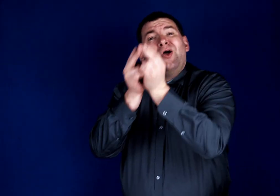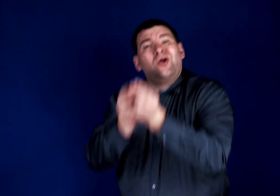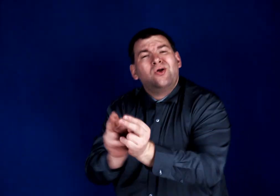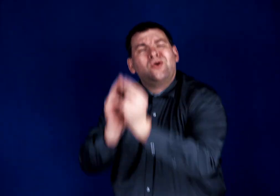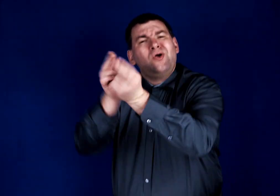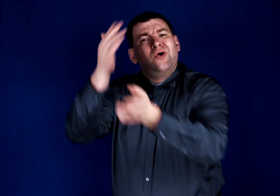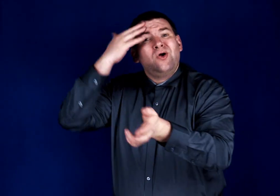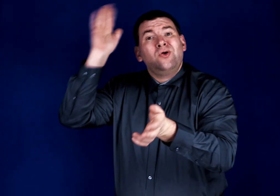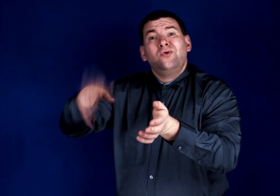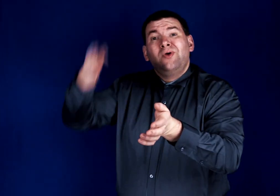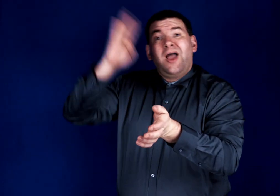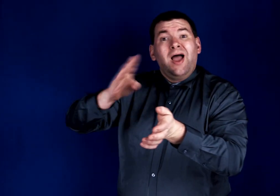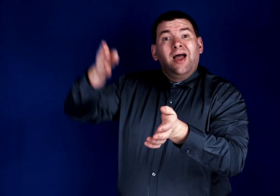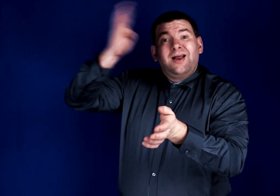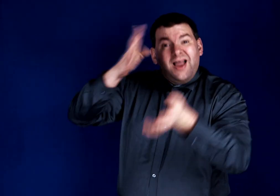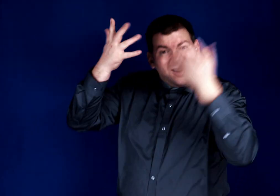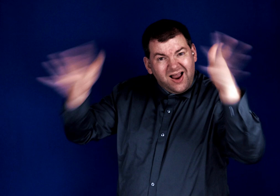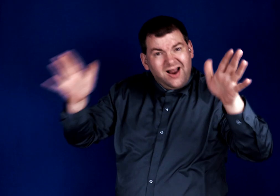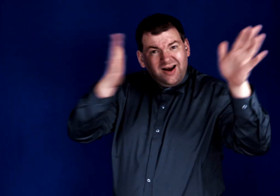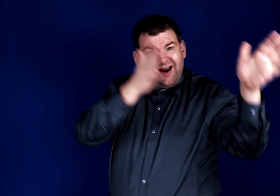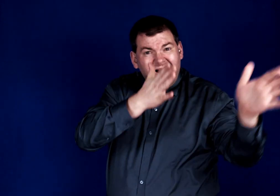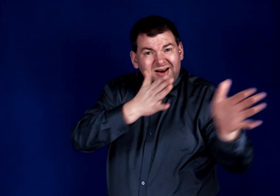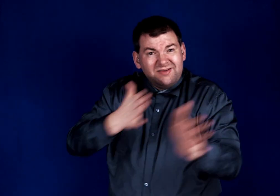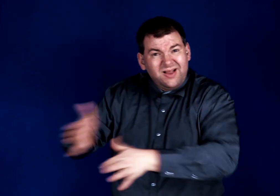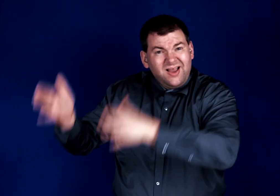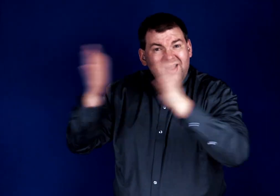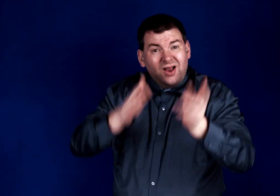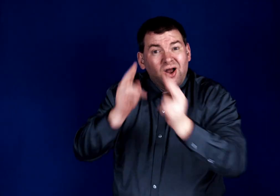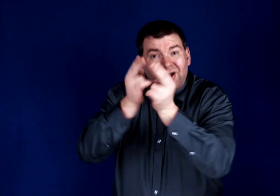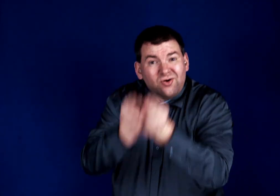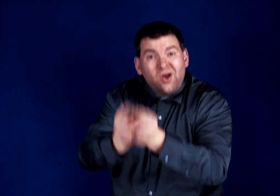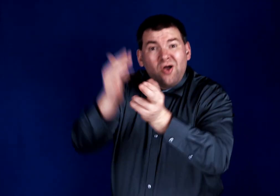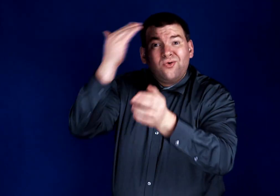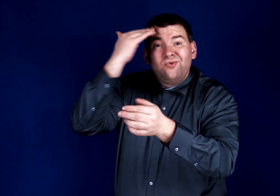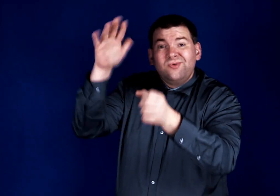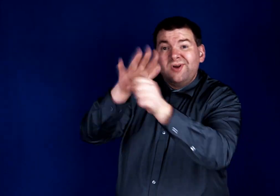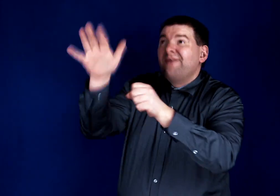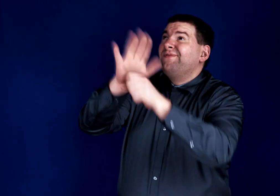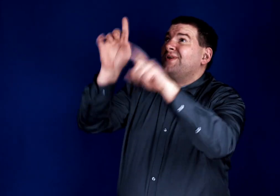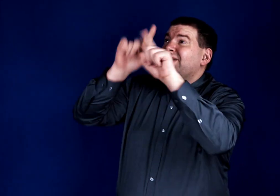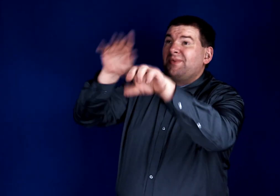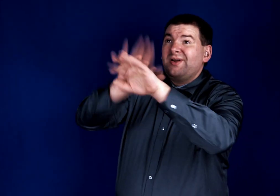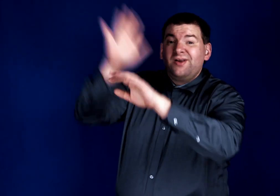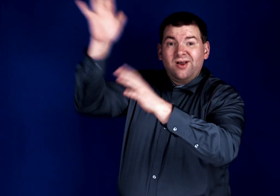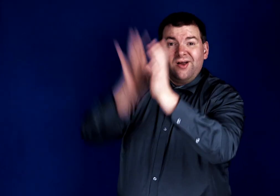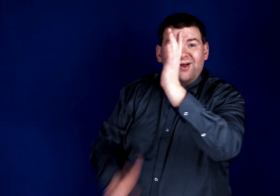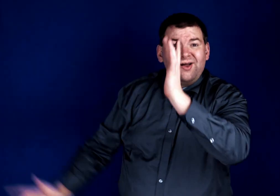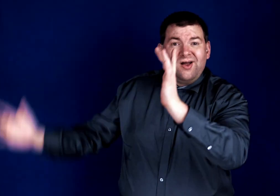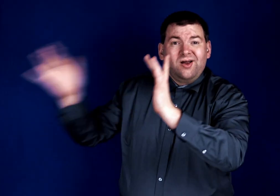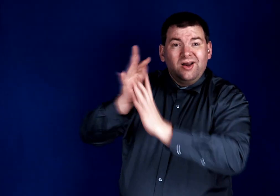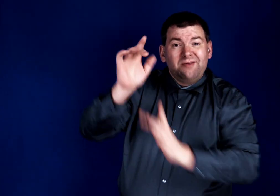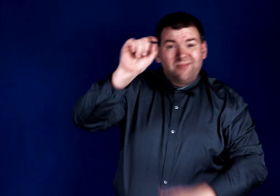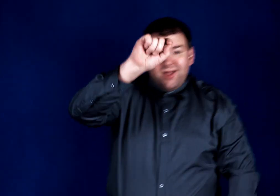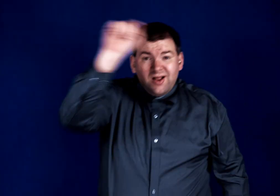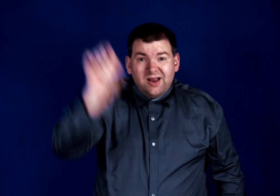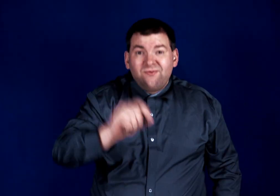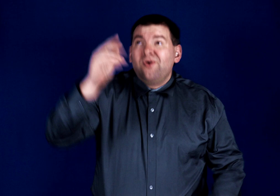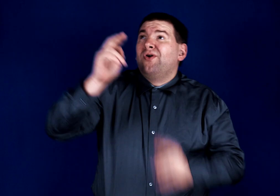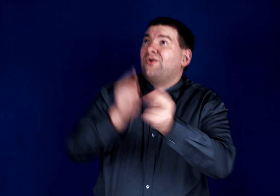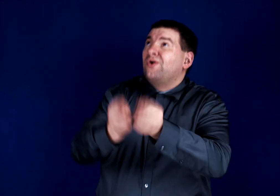Noah knew God and God had a plan, Noah knew enough to depend on Him. Before